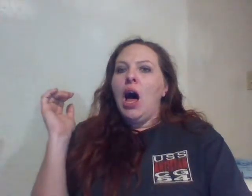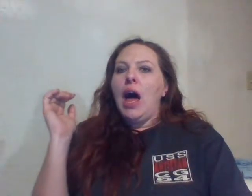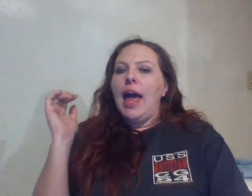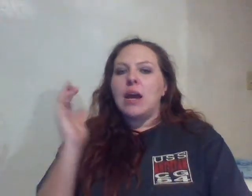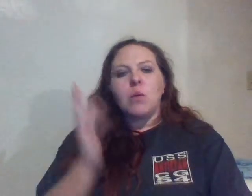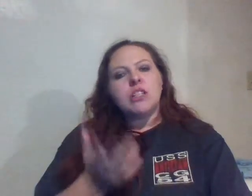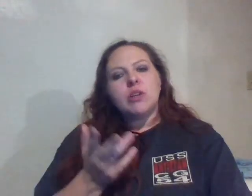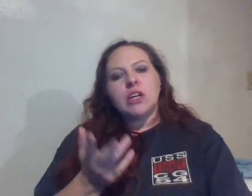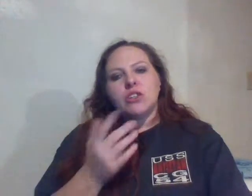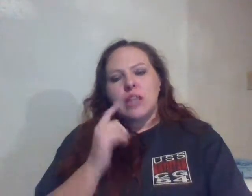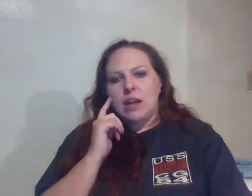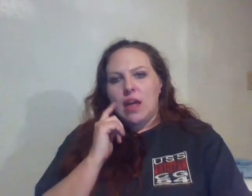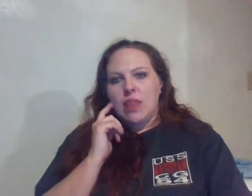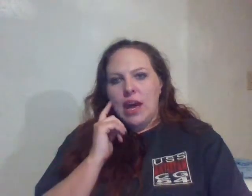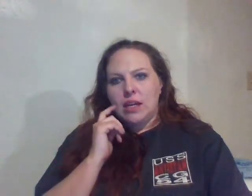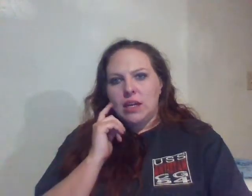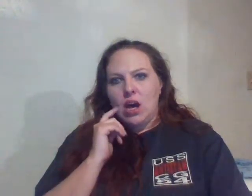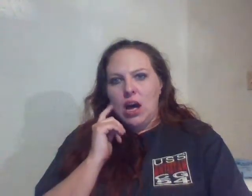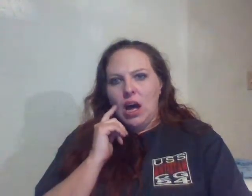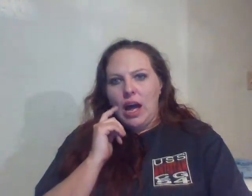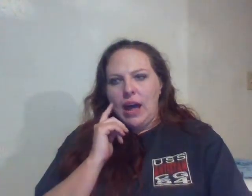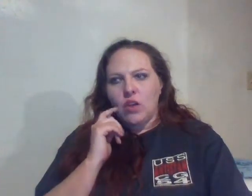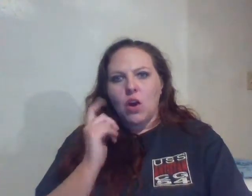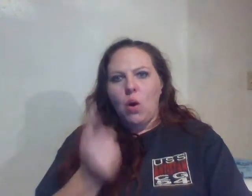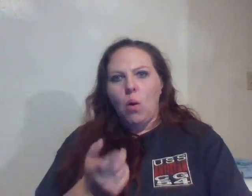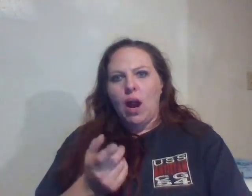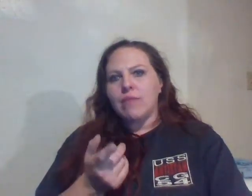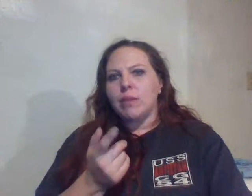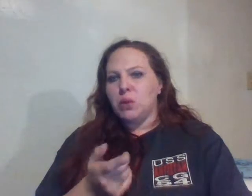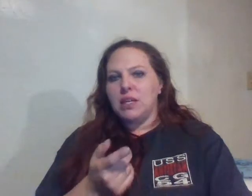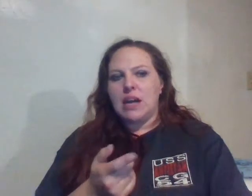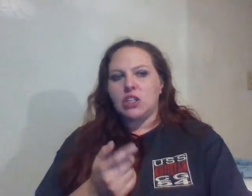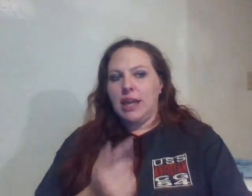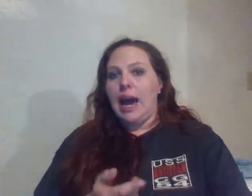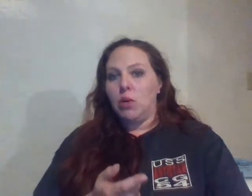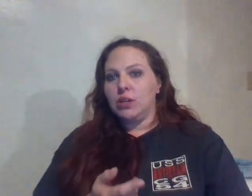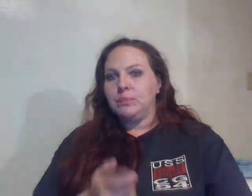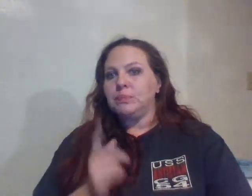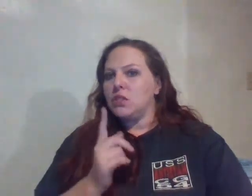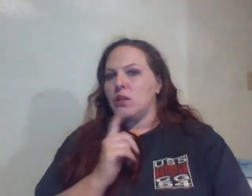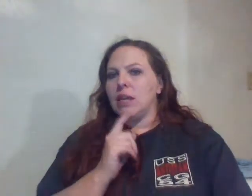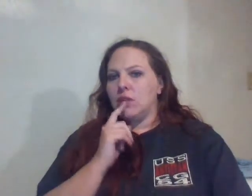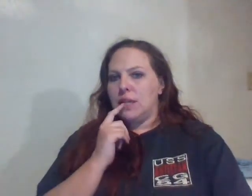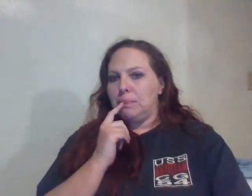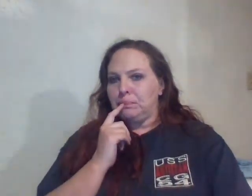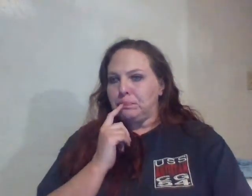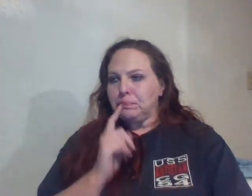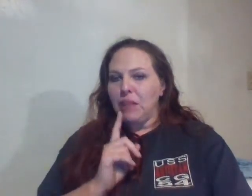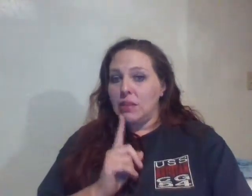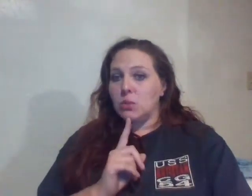And I want you to understand that at the core, every bully is actually a coward. So let me give you a tip. This is what